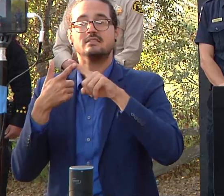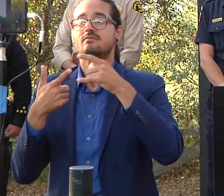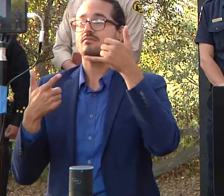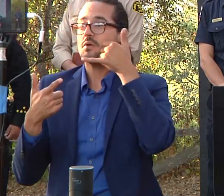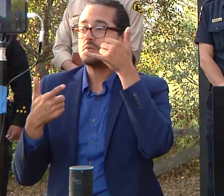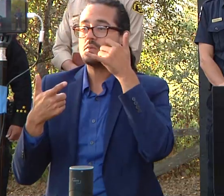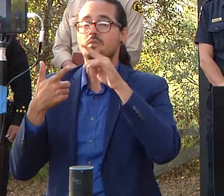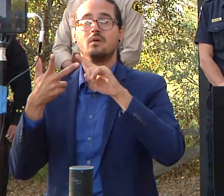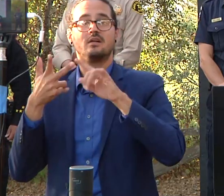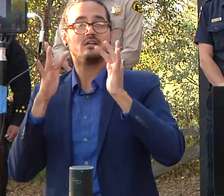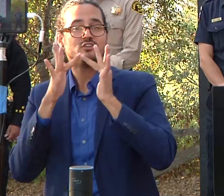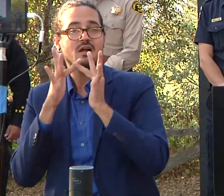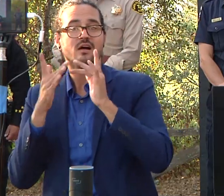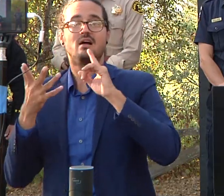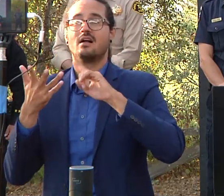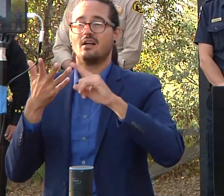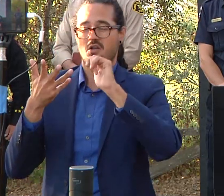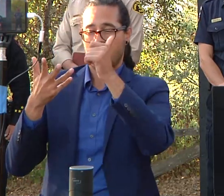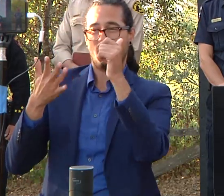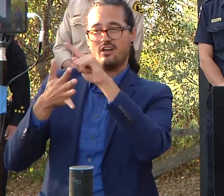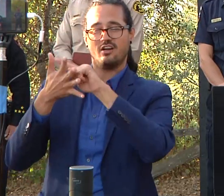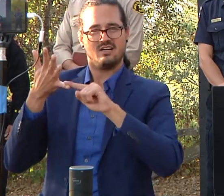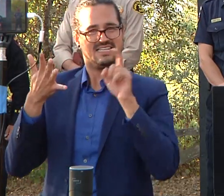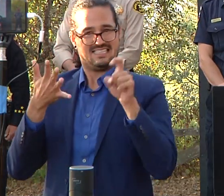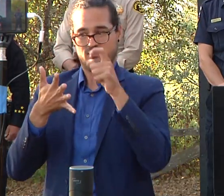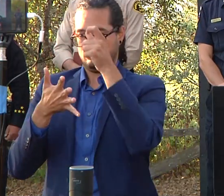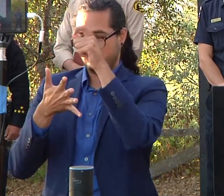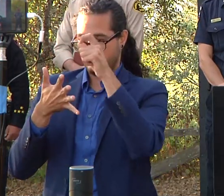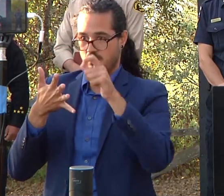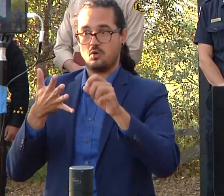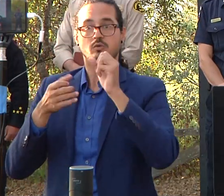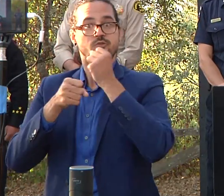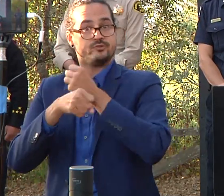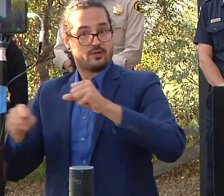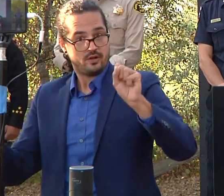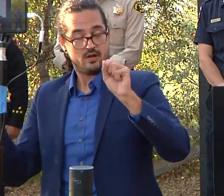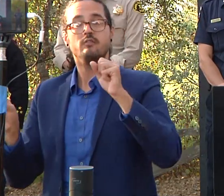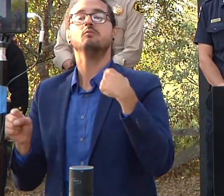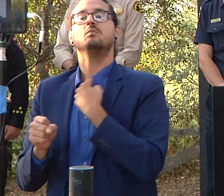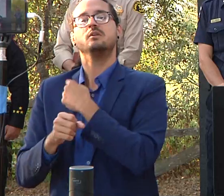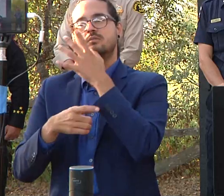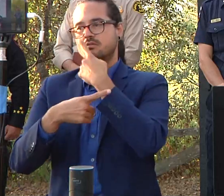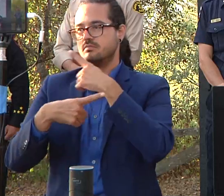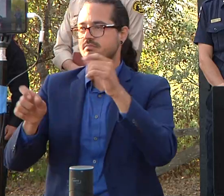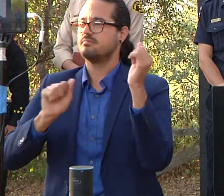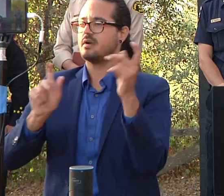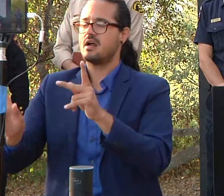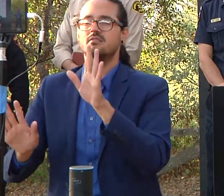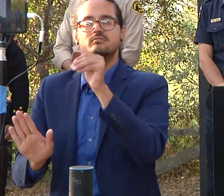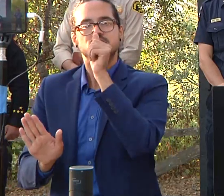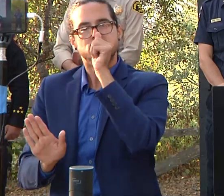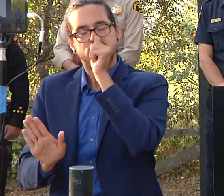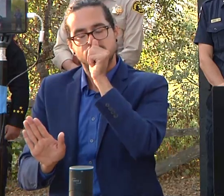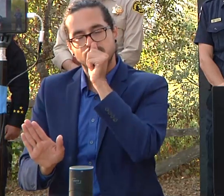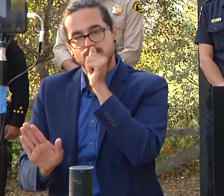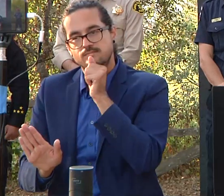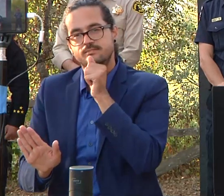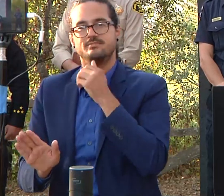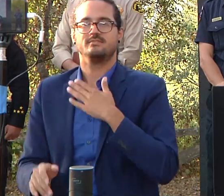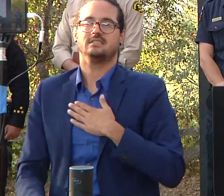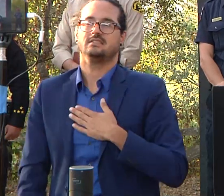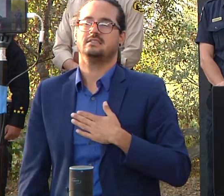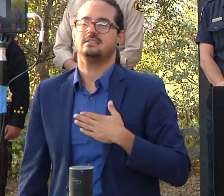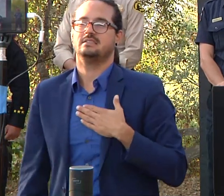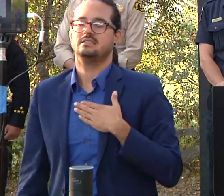and such so just bear with us please let us get out there and get that work done with our cooperators between law